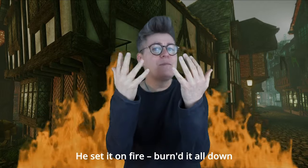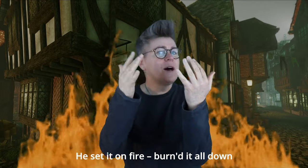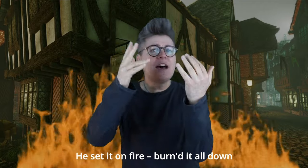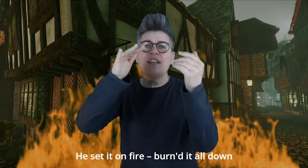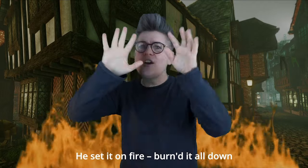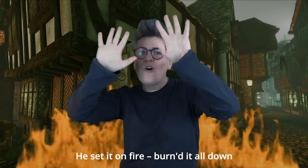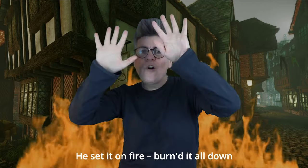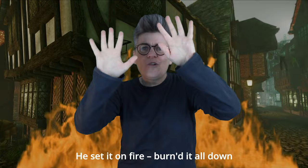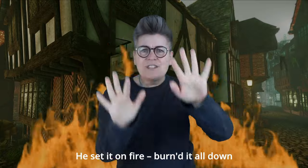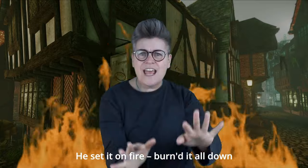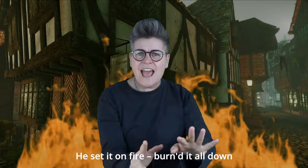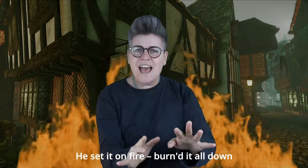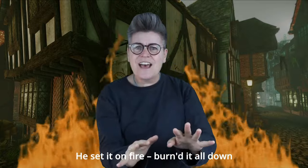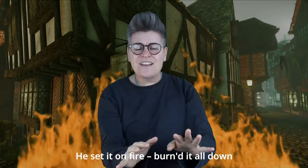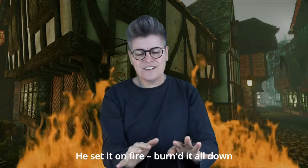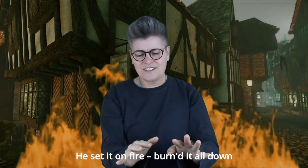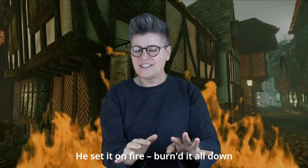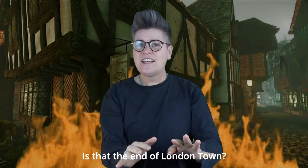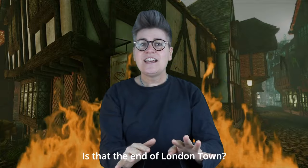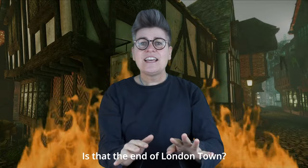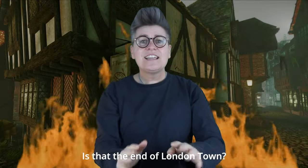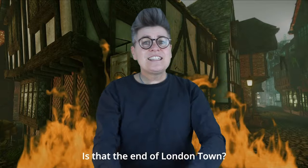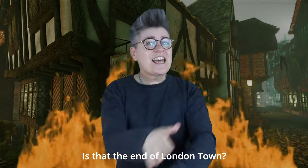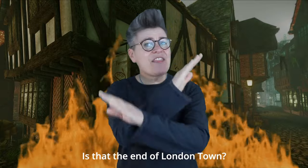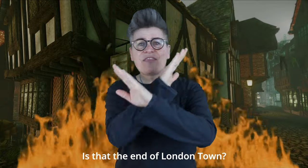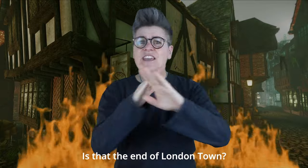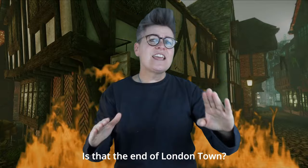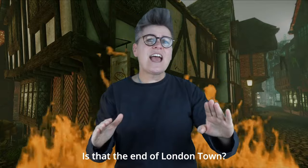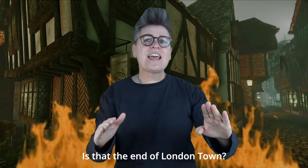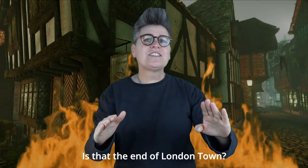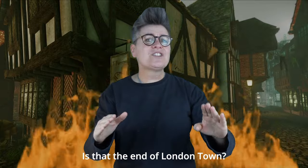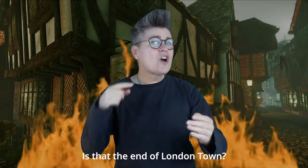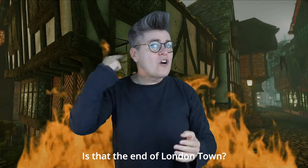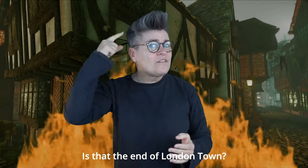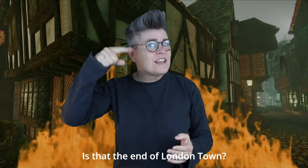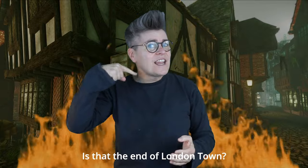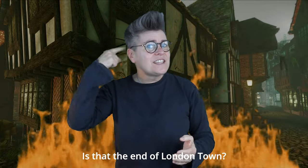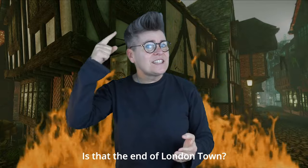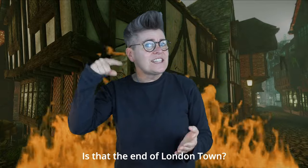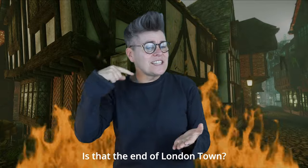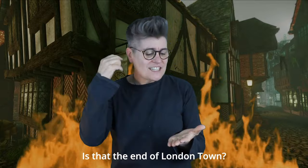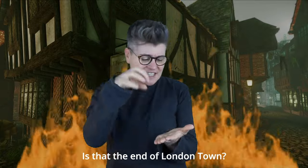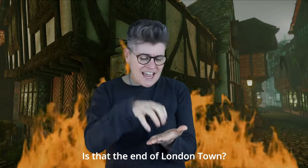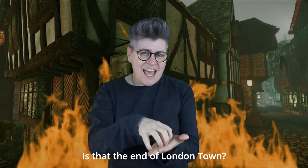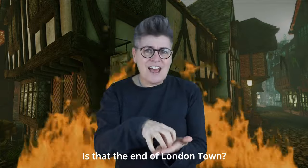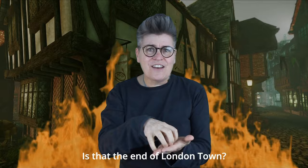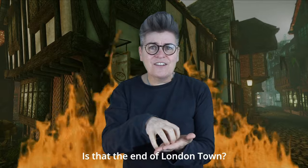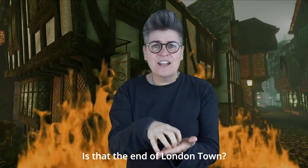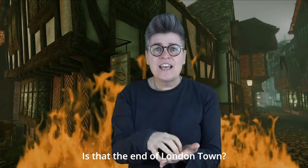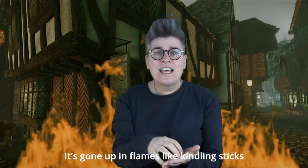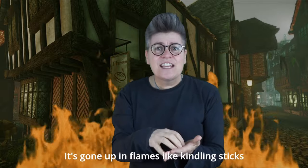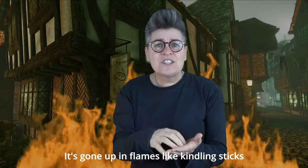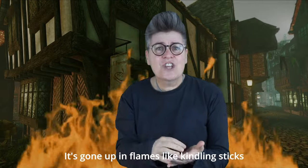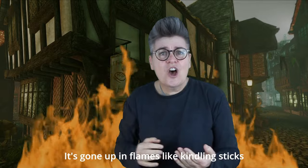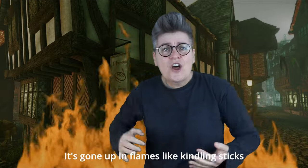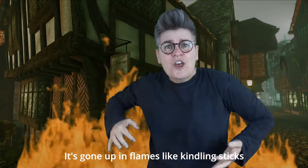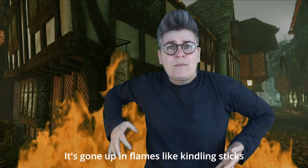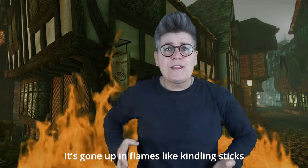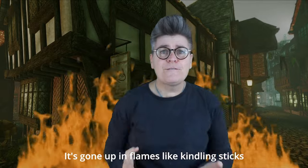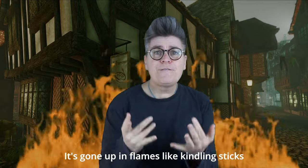burn it all down Is that the end of London town? It's gone on in